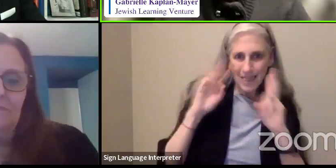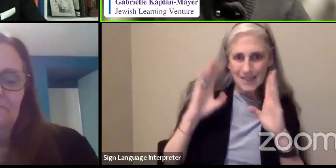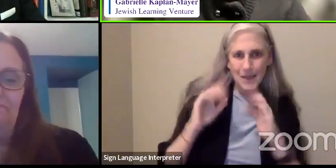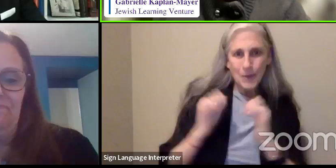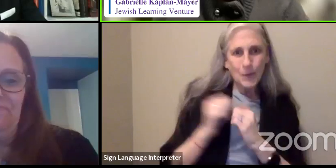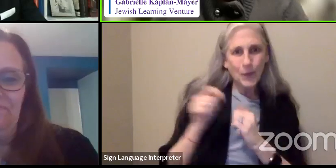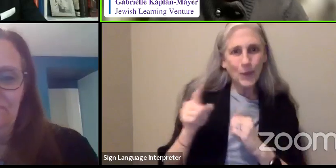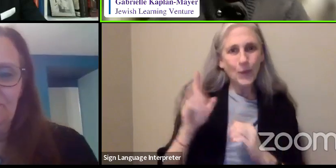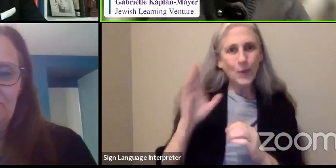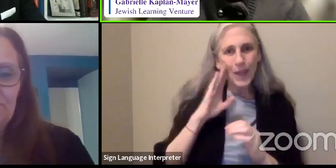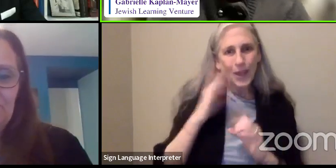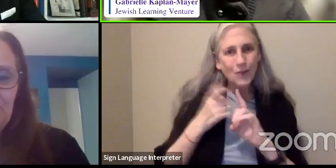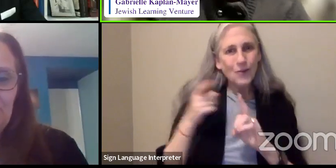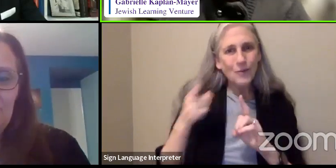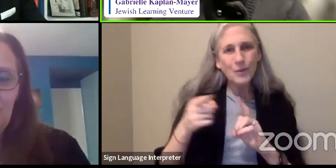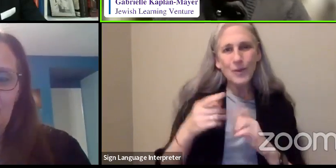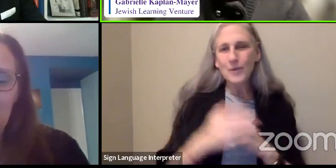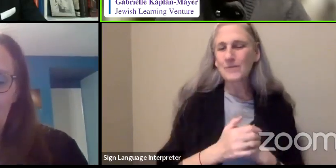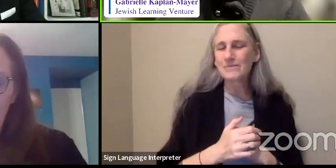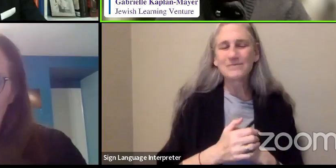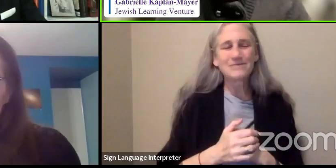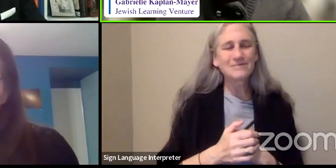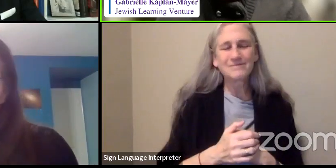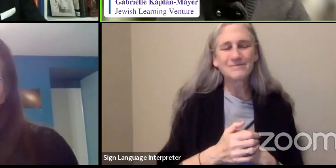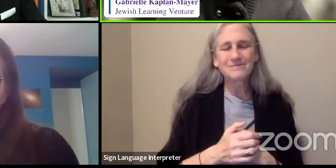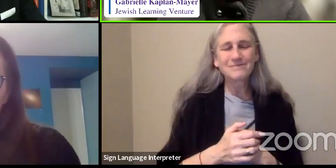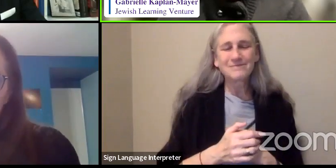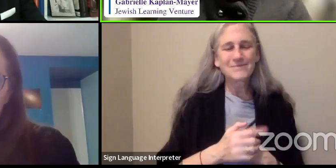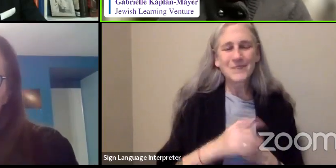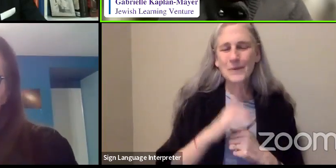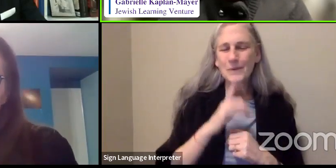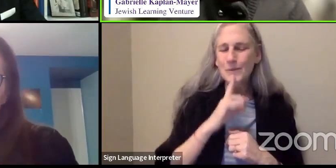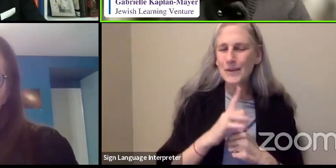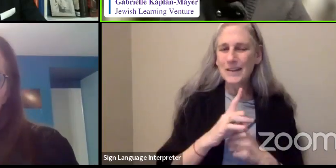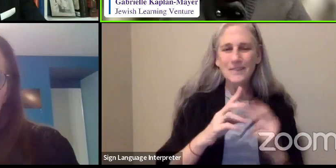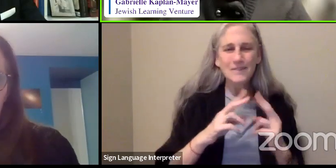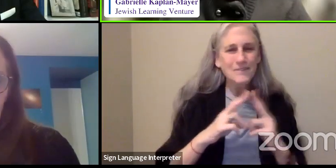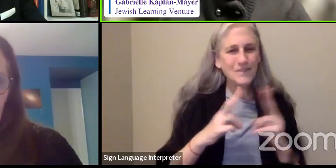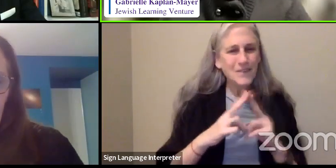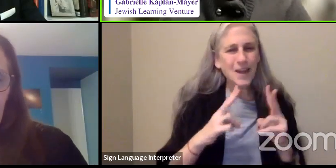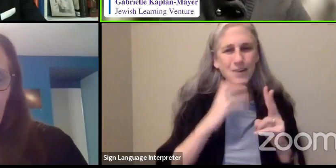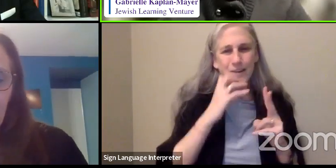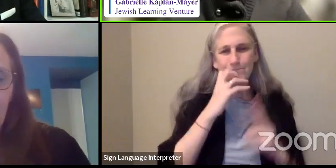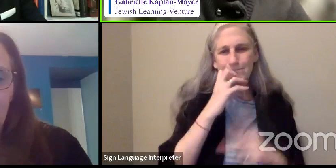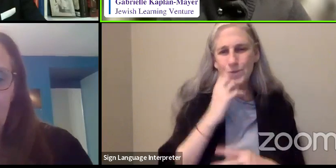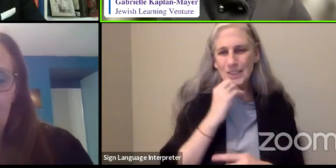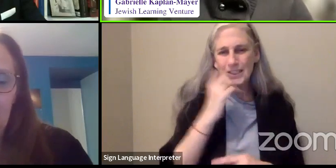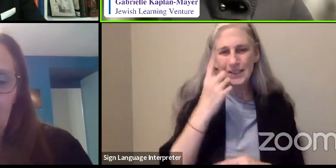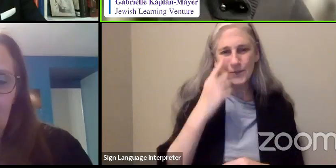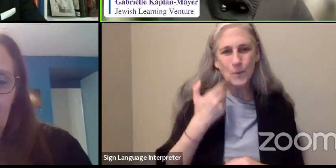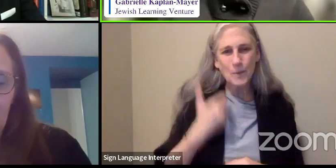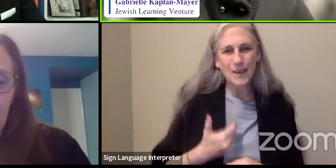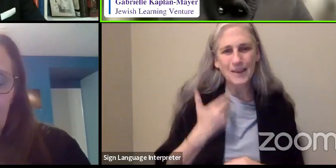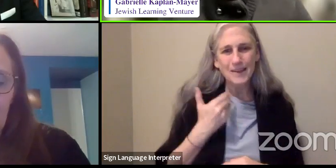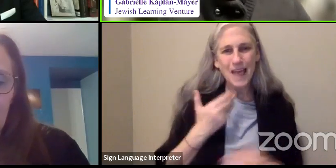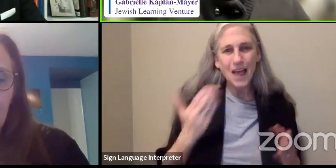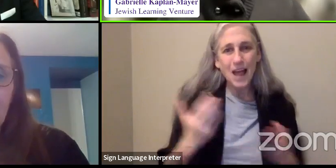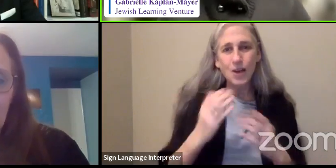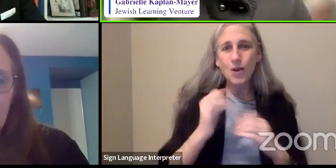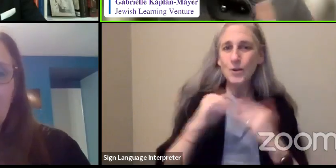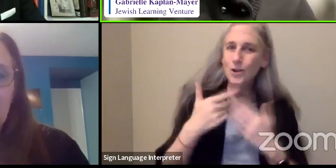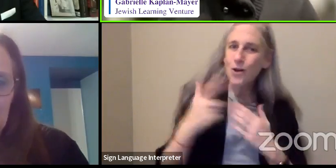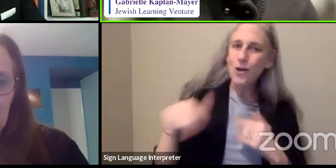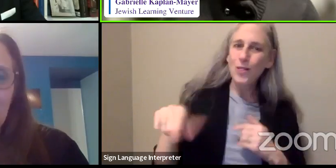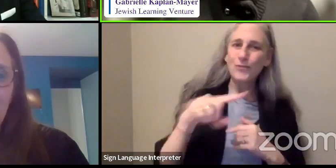and to hear from you has been just very, very meaningful for me. And I want to encourage everyone